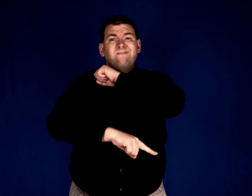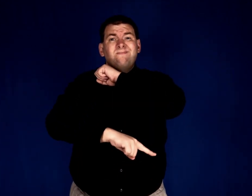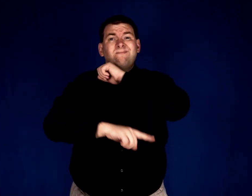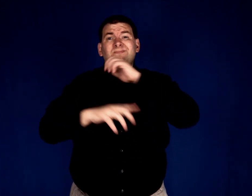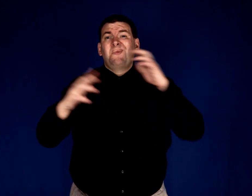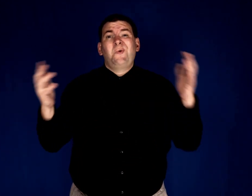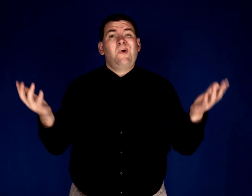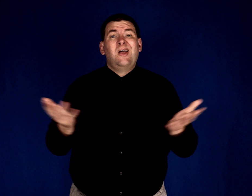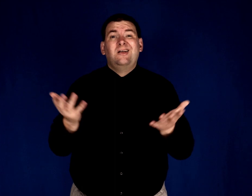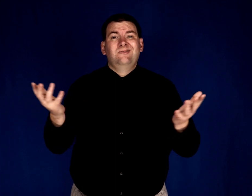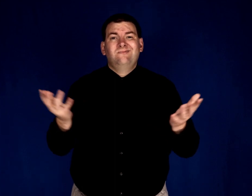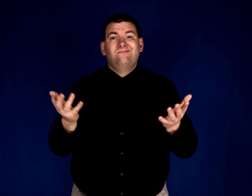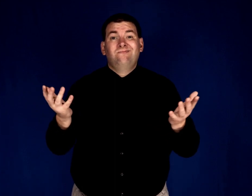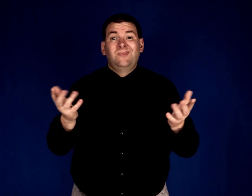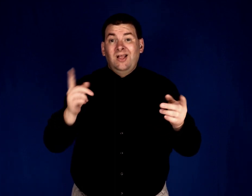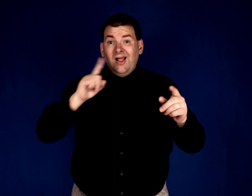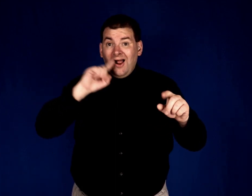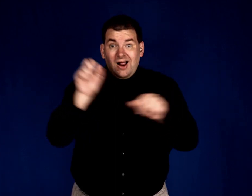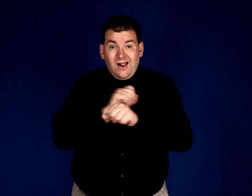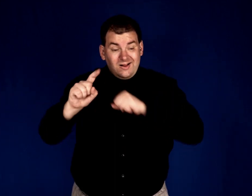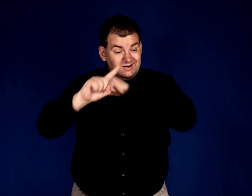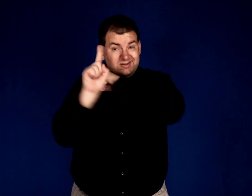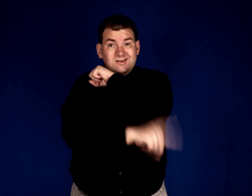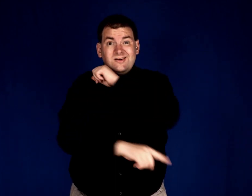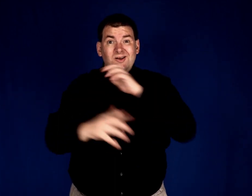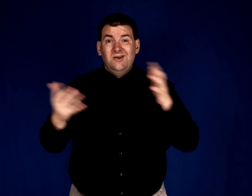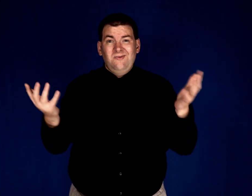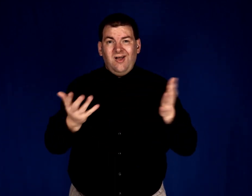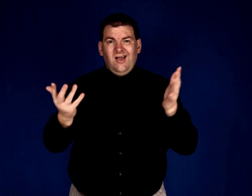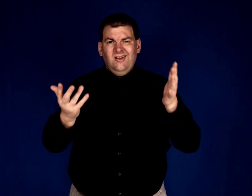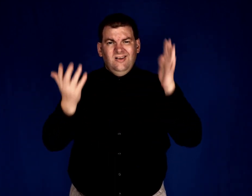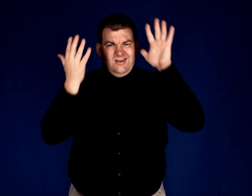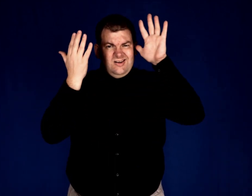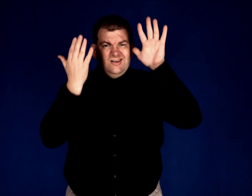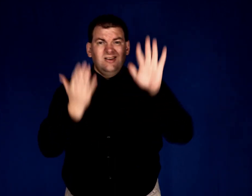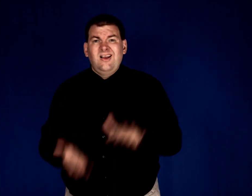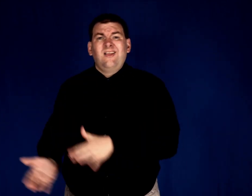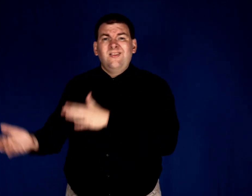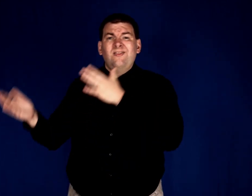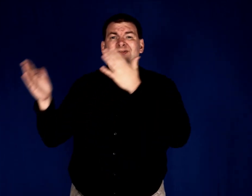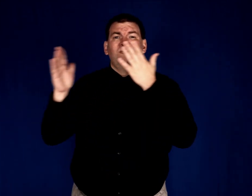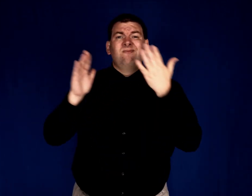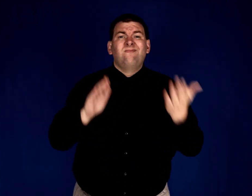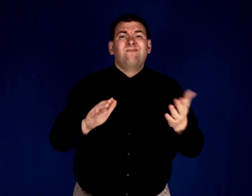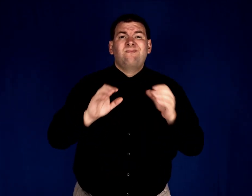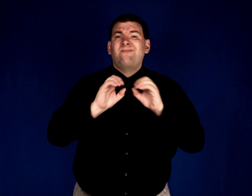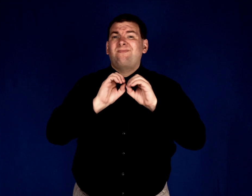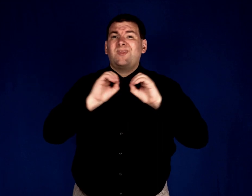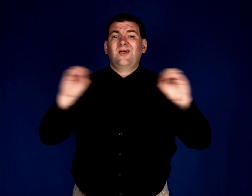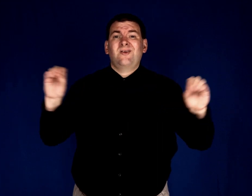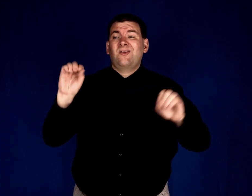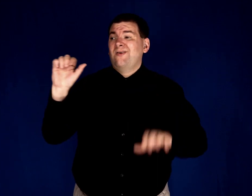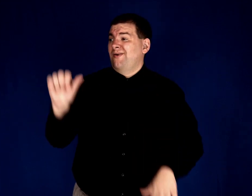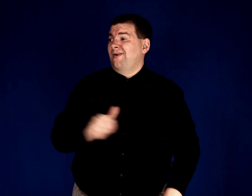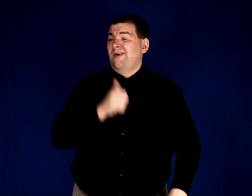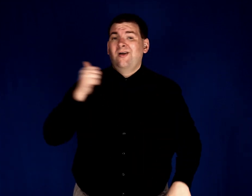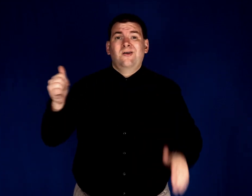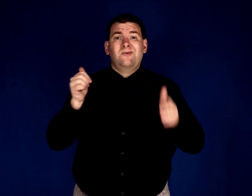pay the sentence. It was death, for there was no